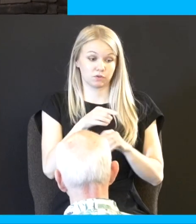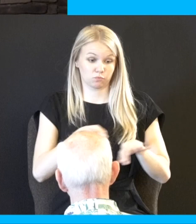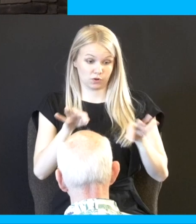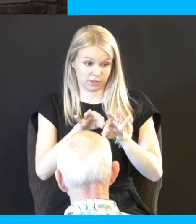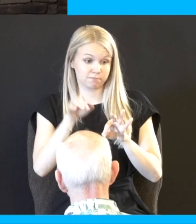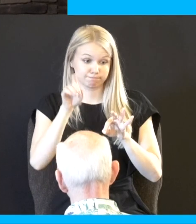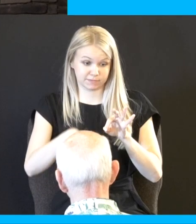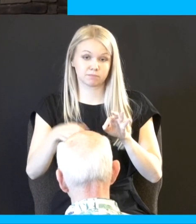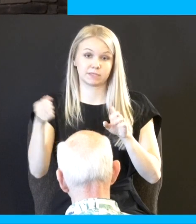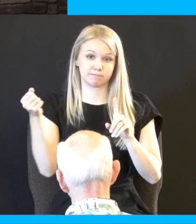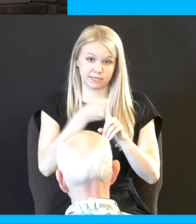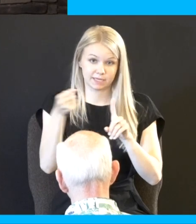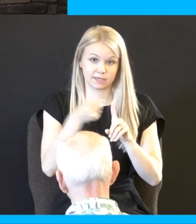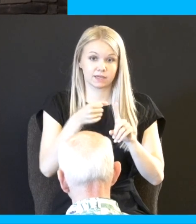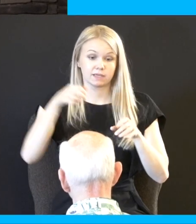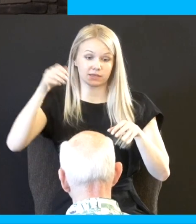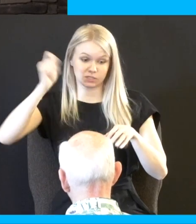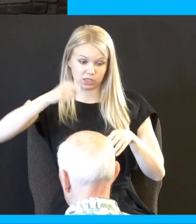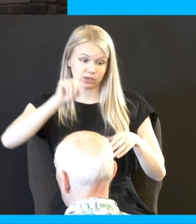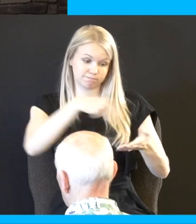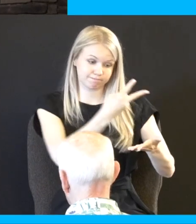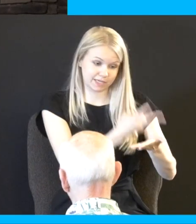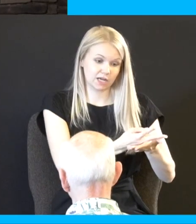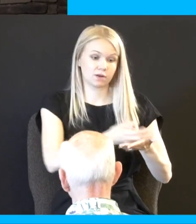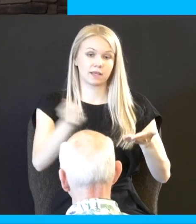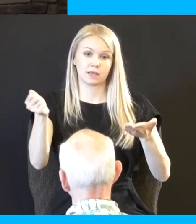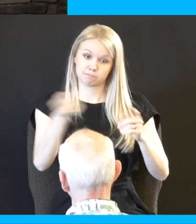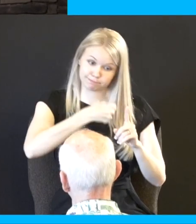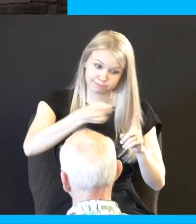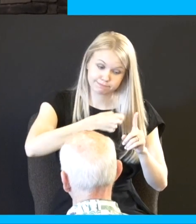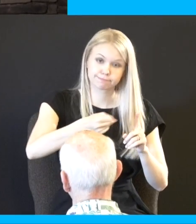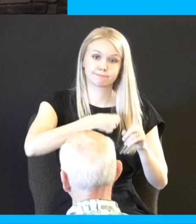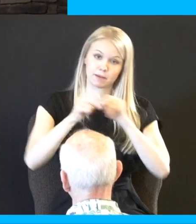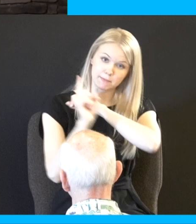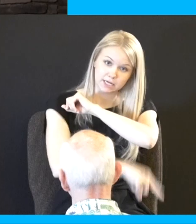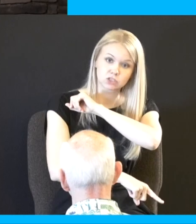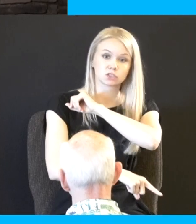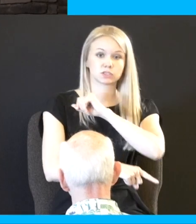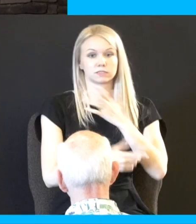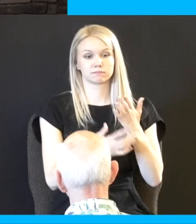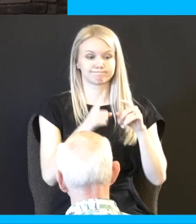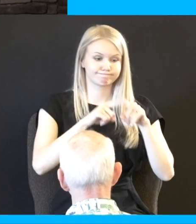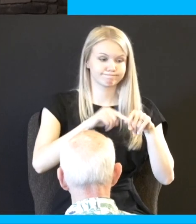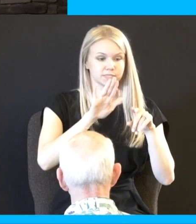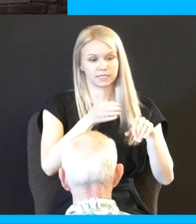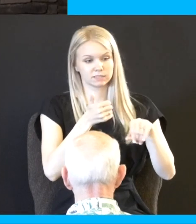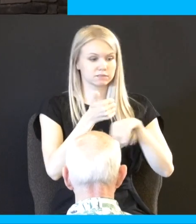shall cause him to lie down and to be beaten before his face according to his fault by a certain number 40